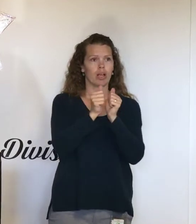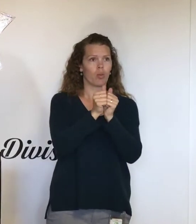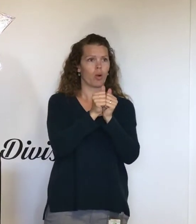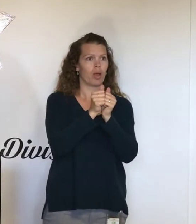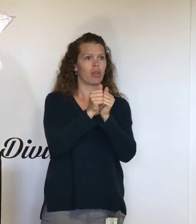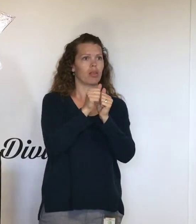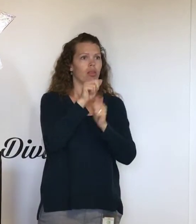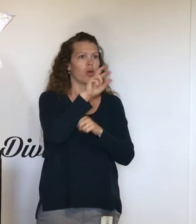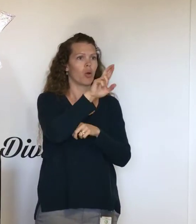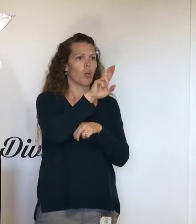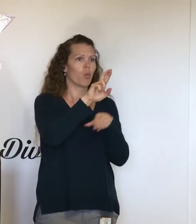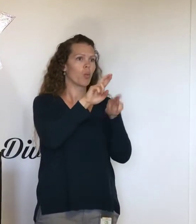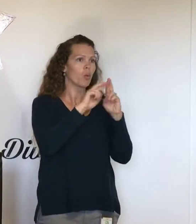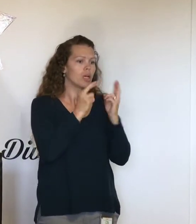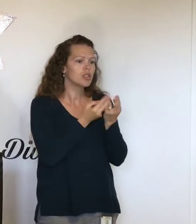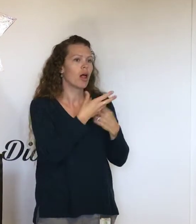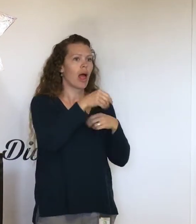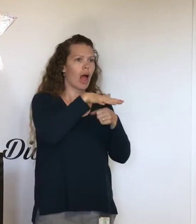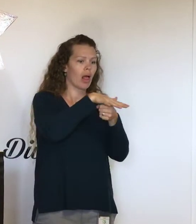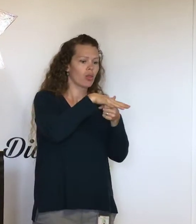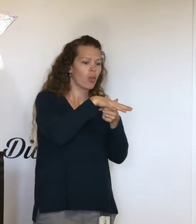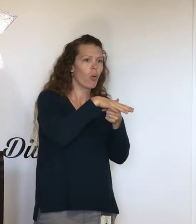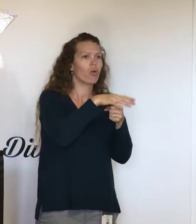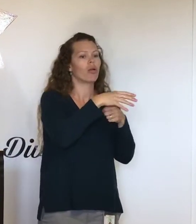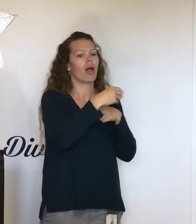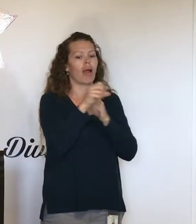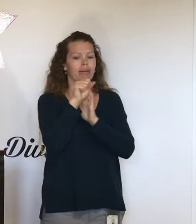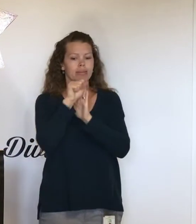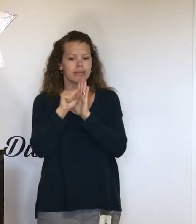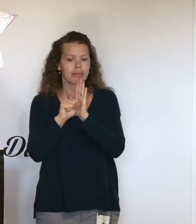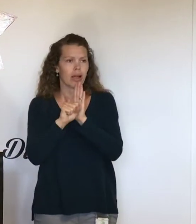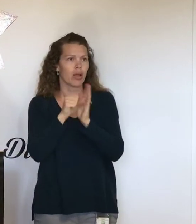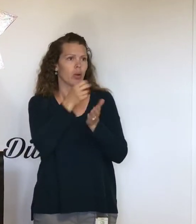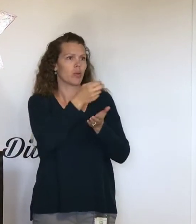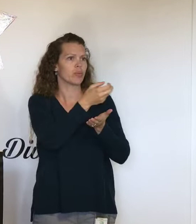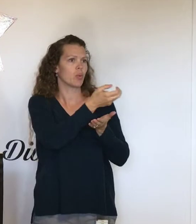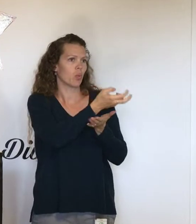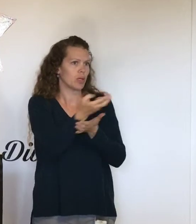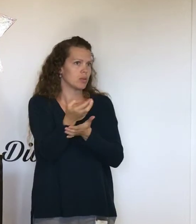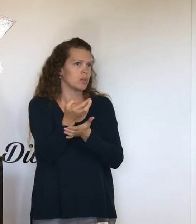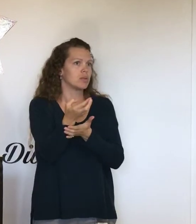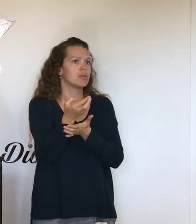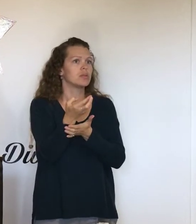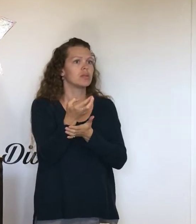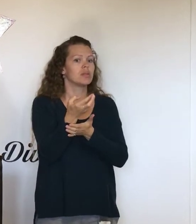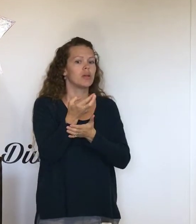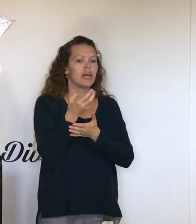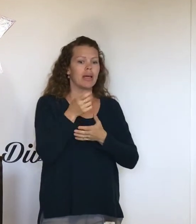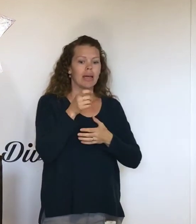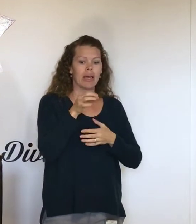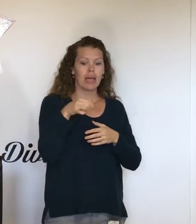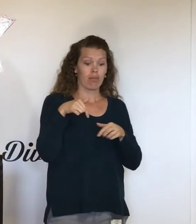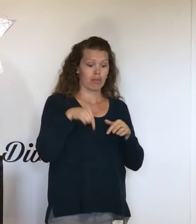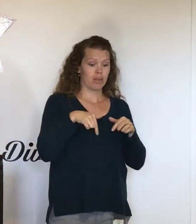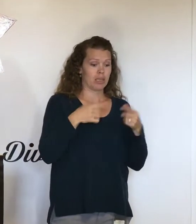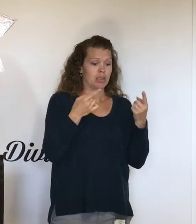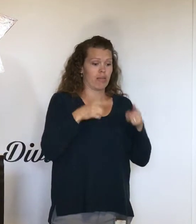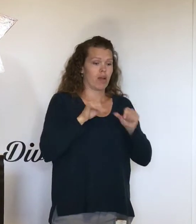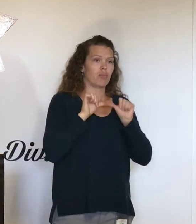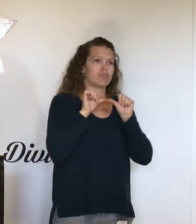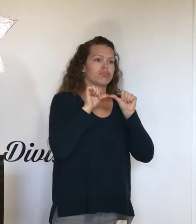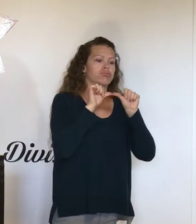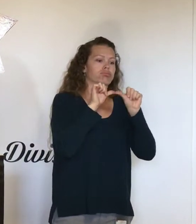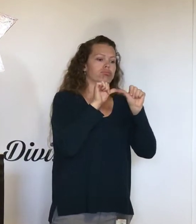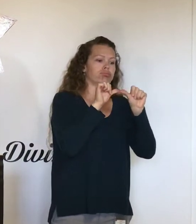resources. This extends longer than anticipated for additional supplies, fuel, generators, and